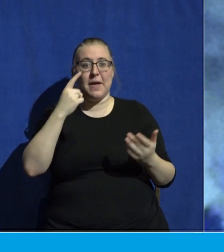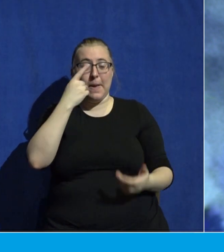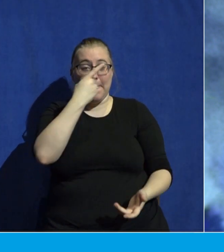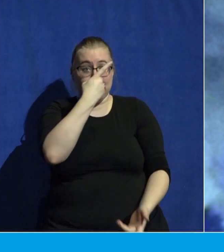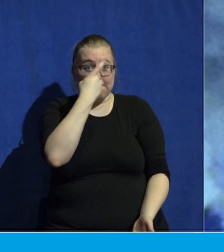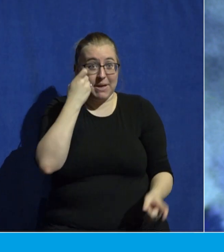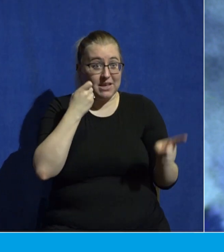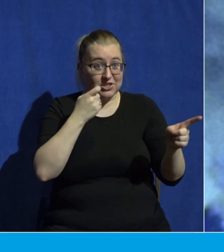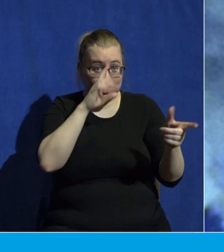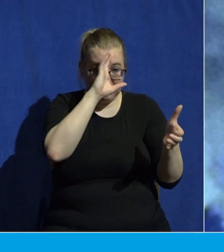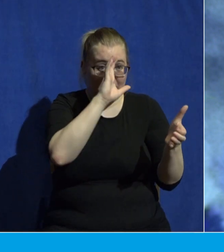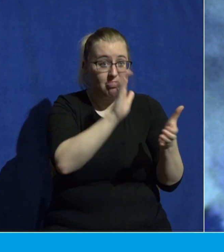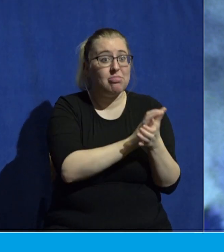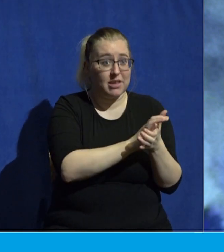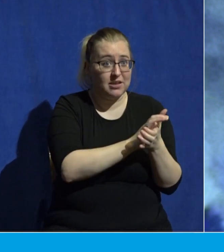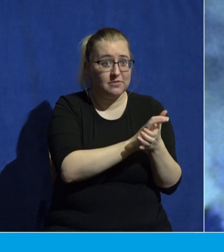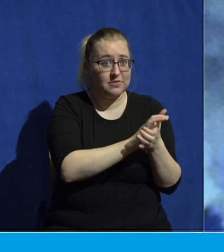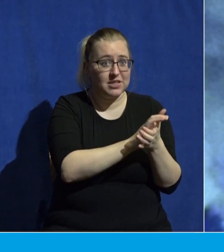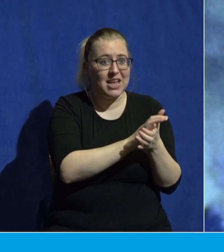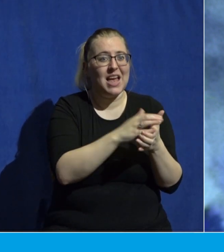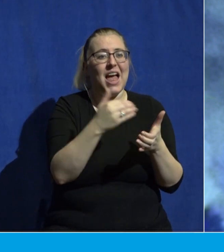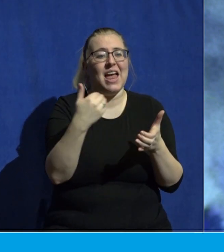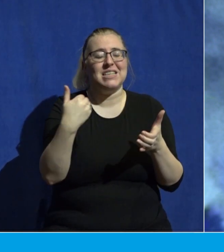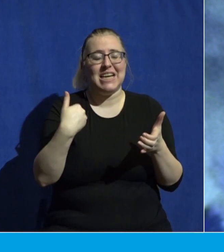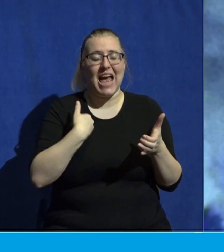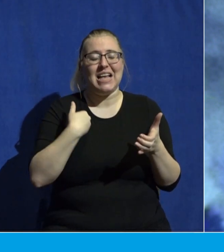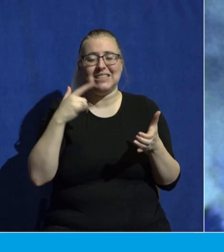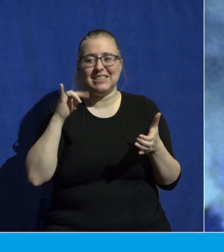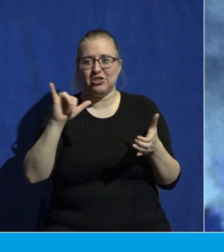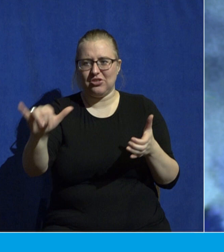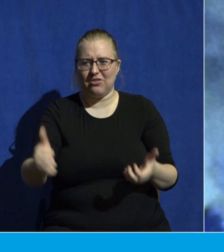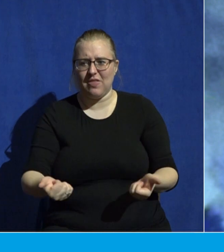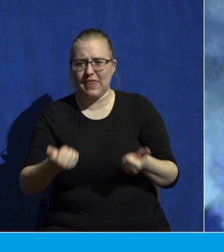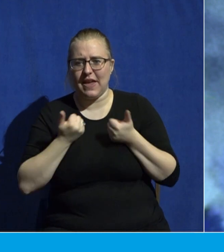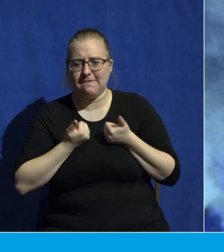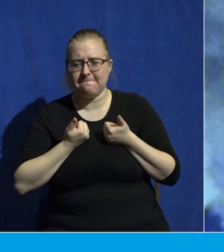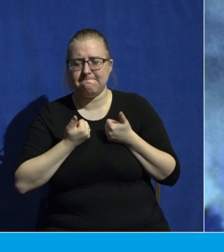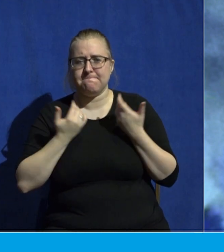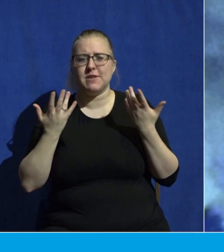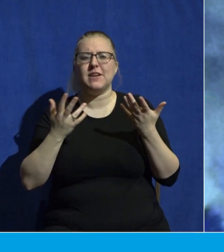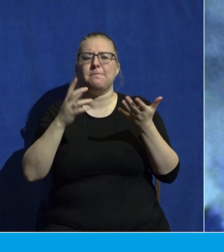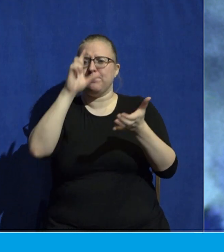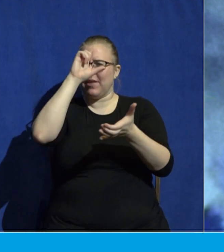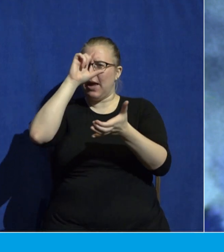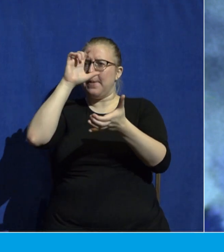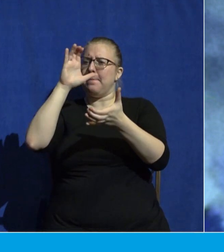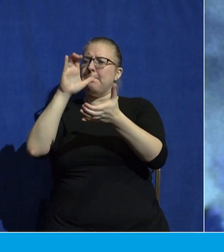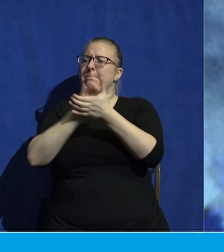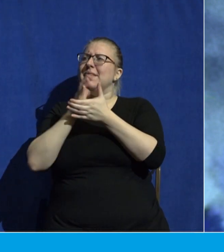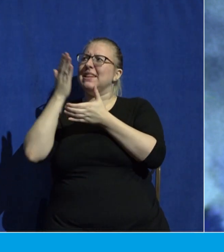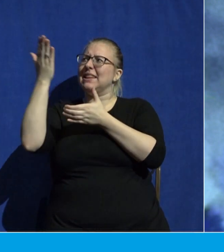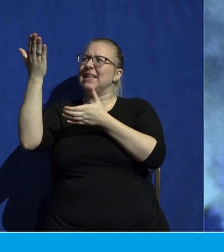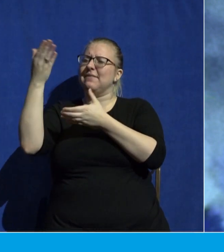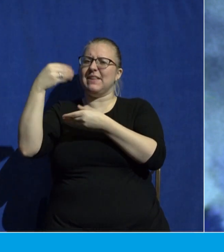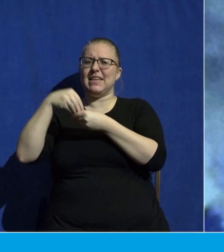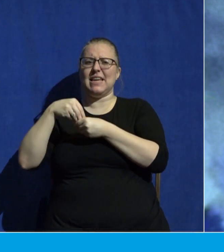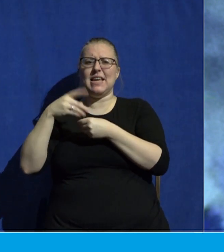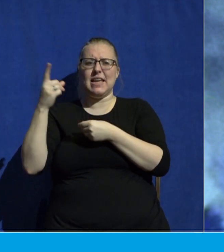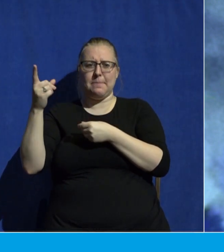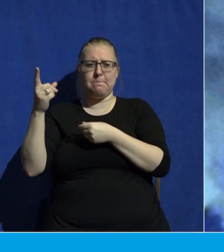in him, she has eternal life. Now what does it mean to believe in him? Is that not critically important